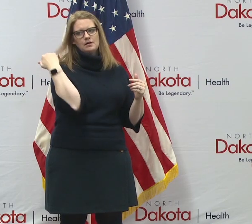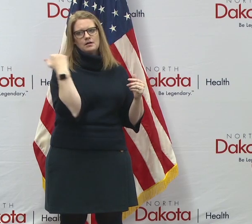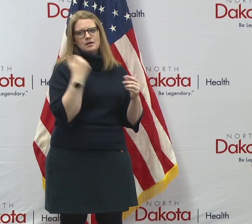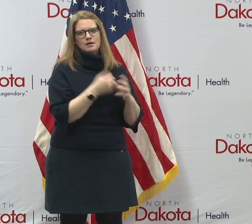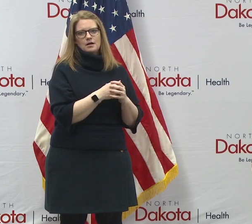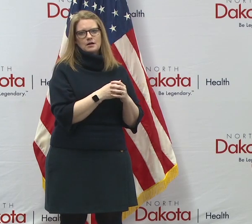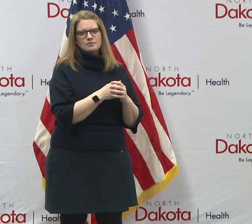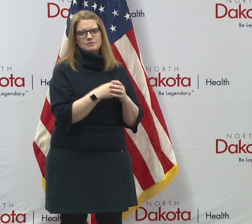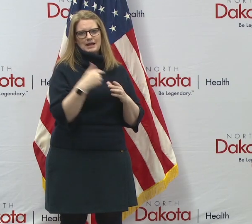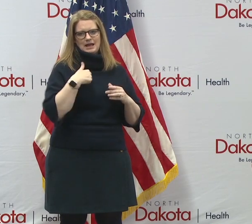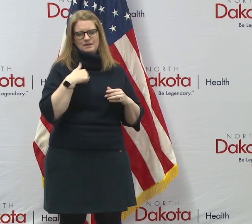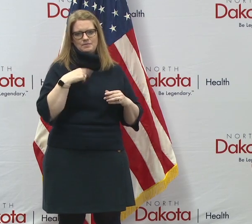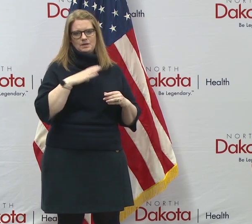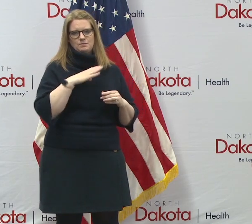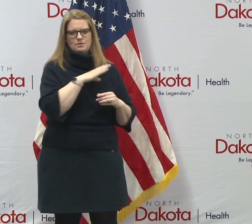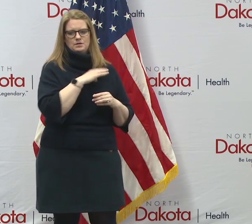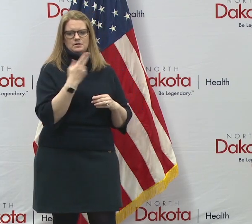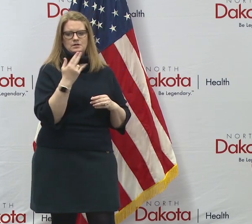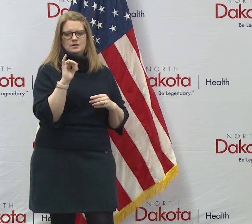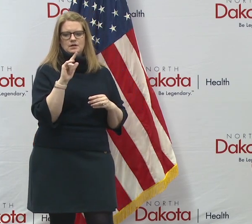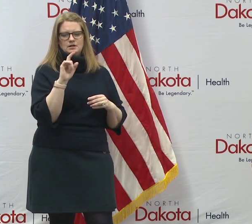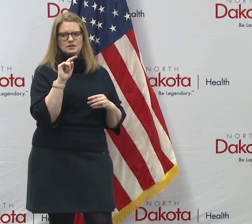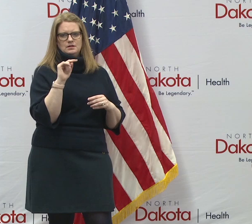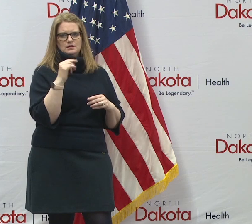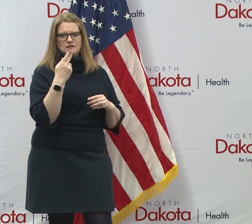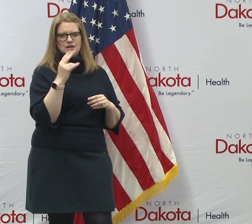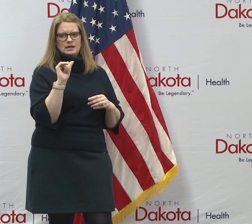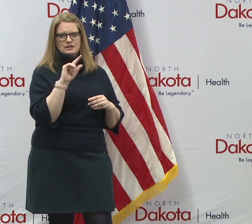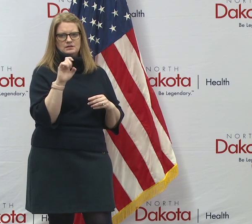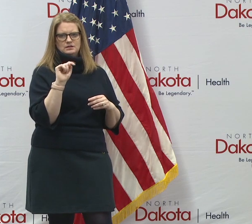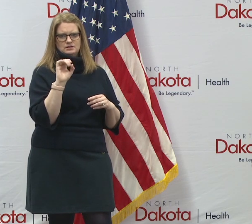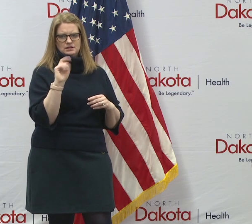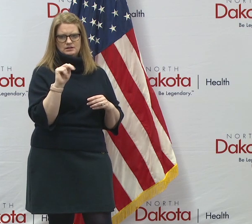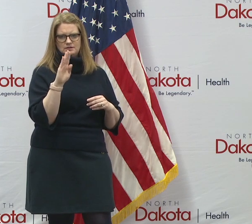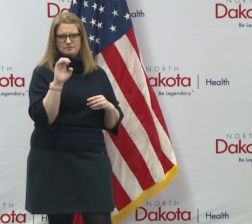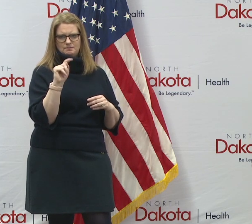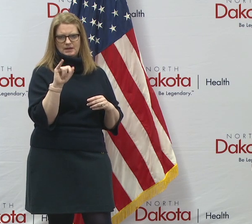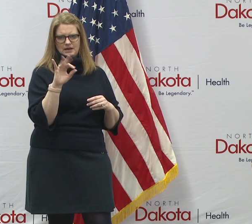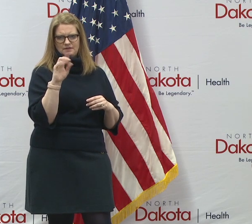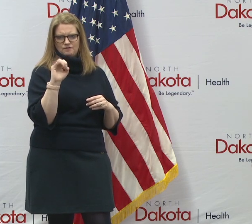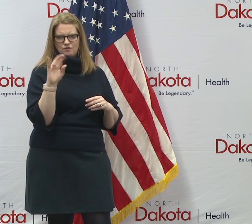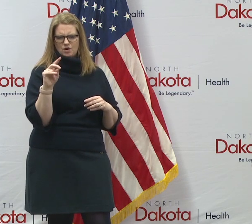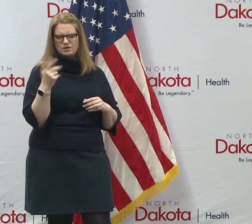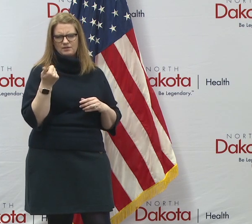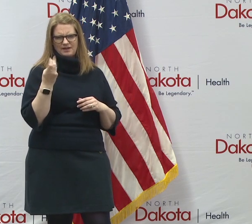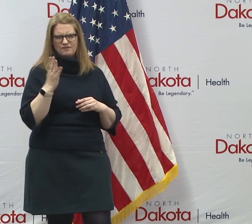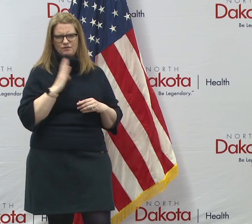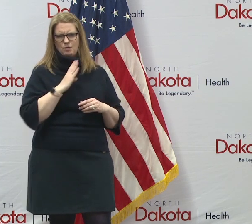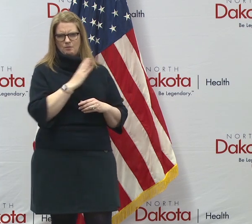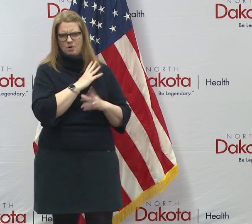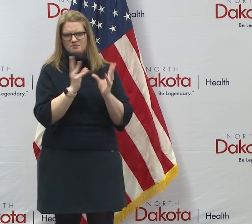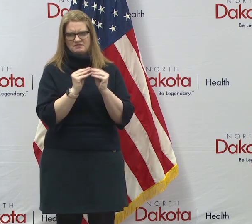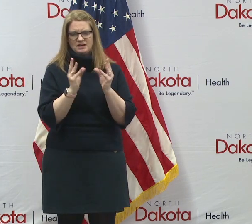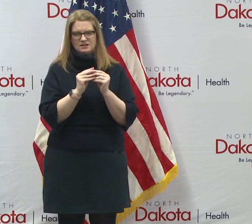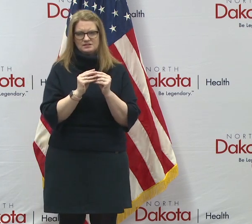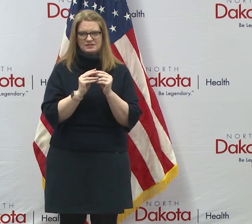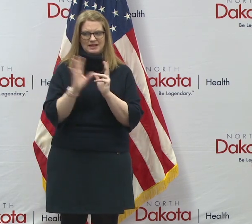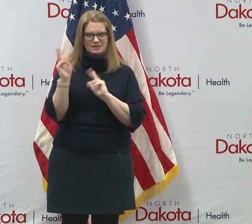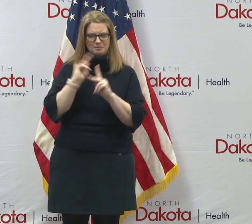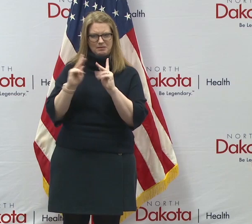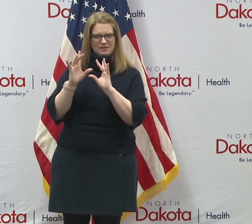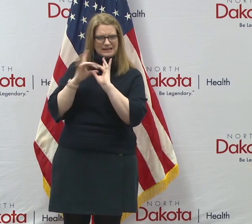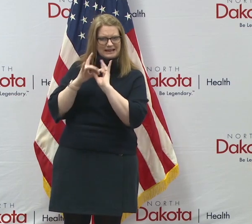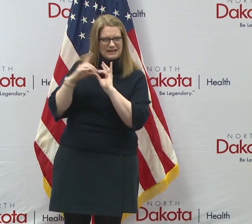I'm on the board of Hazel and Betty Ford and, um, we've had a couple board meetings and they, they're, uh, the people connecting with them has actually